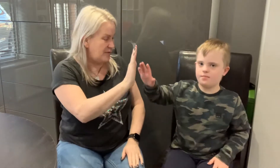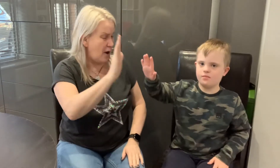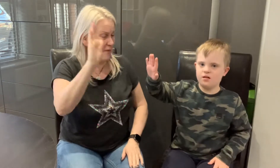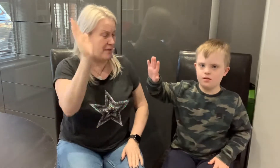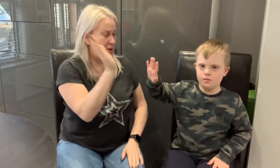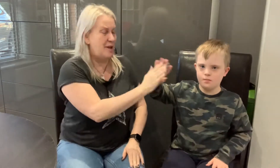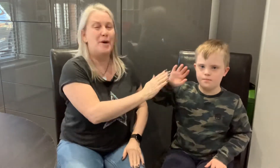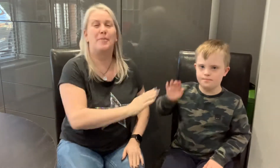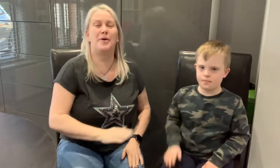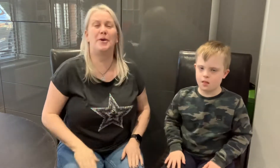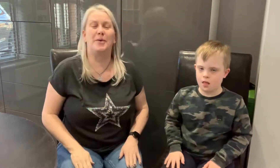five, boom!